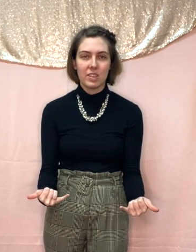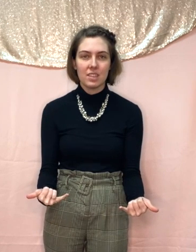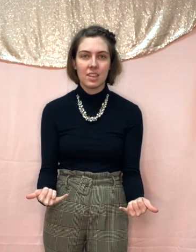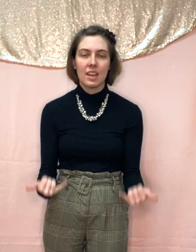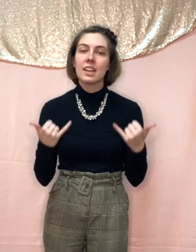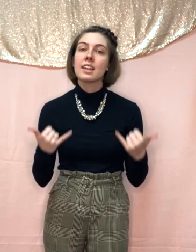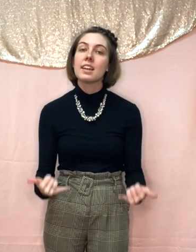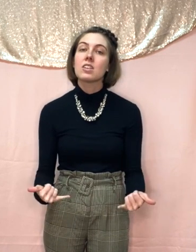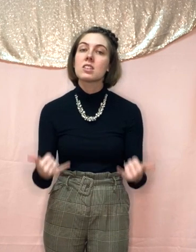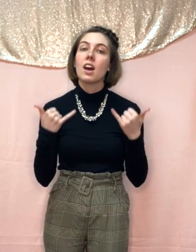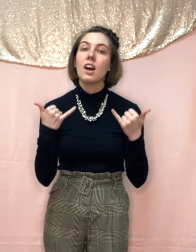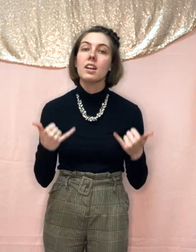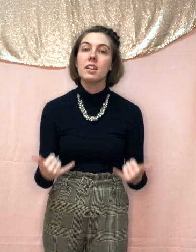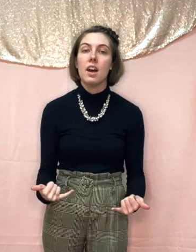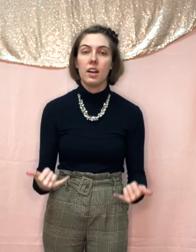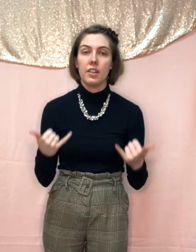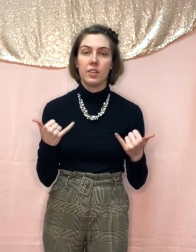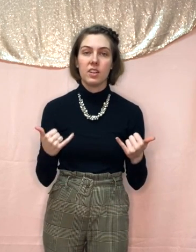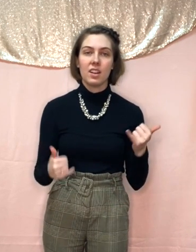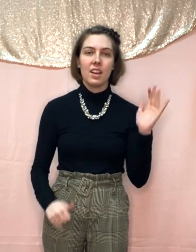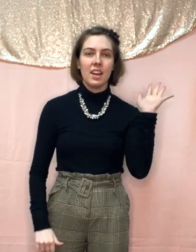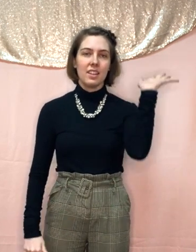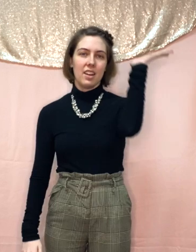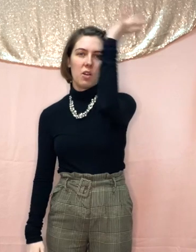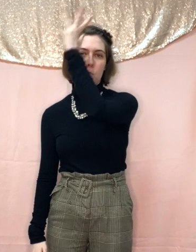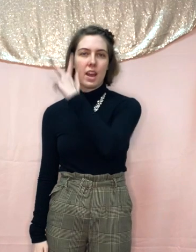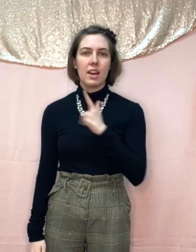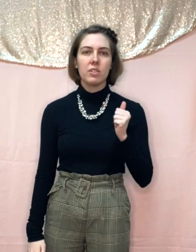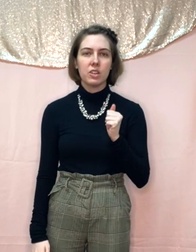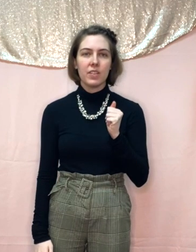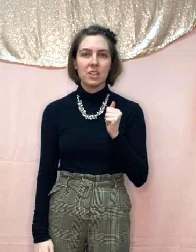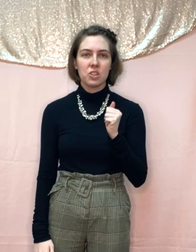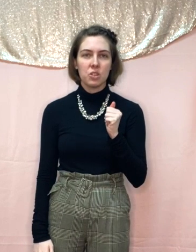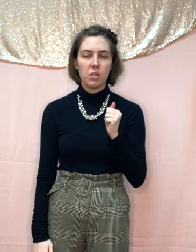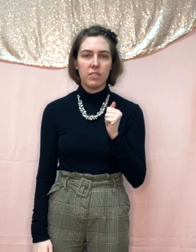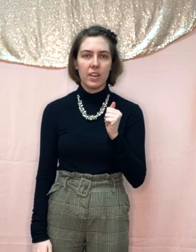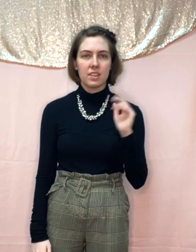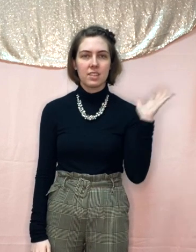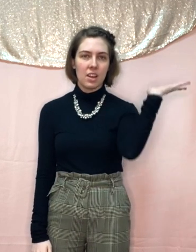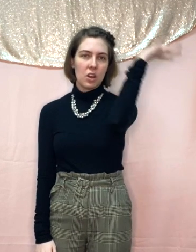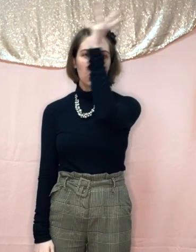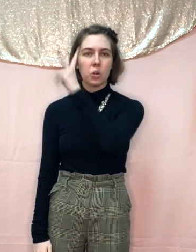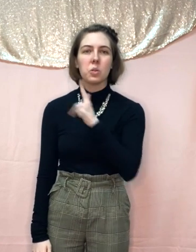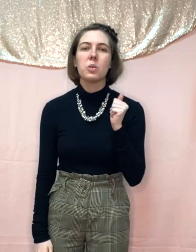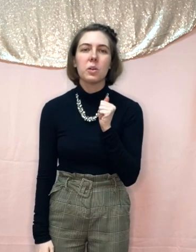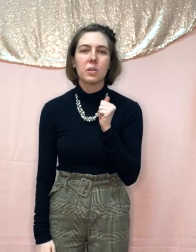bounces. Here's another, then around your face to a fist.